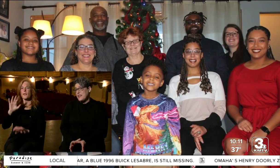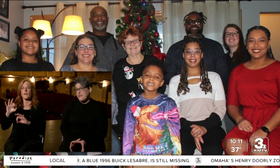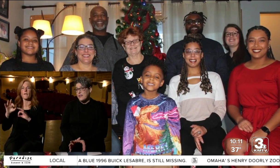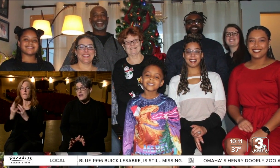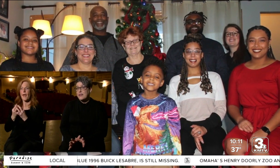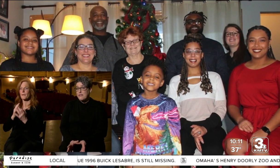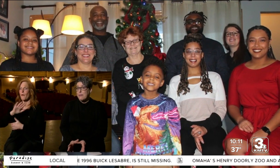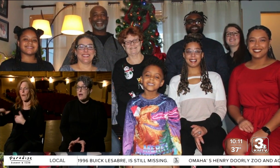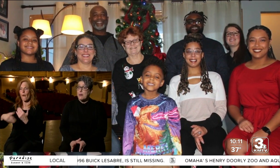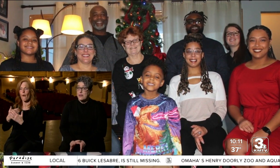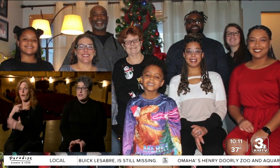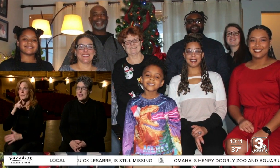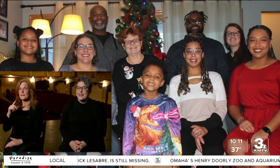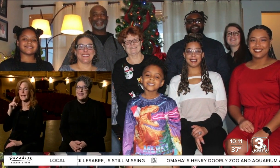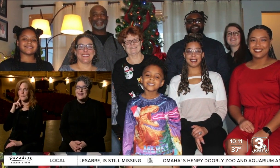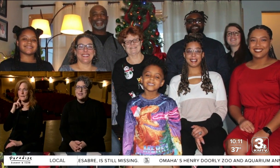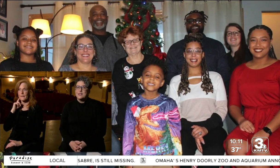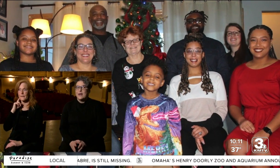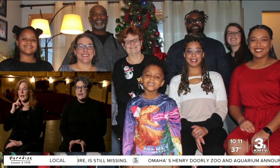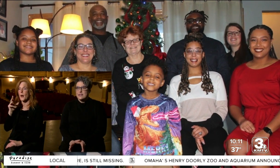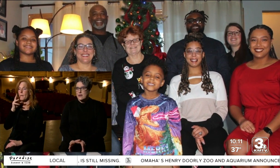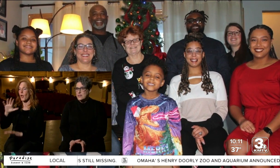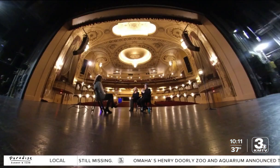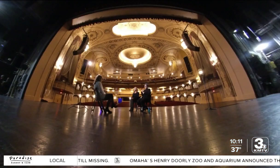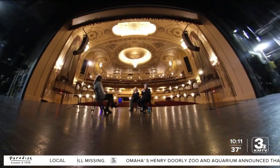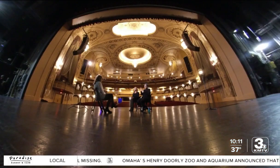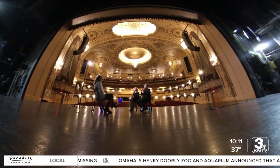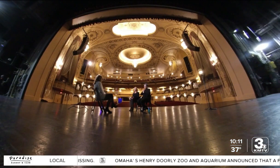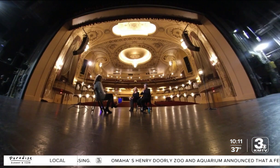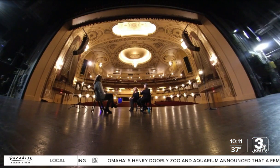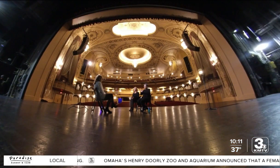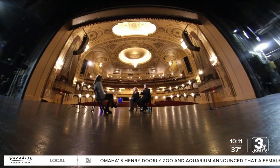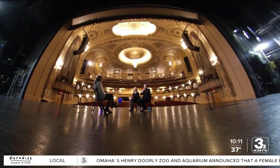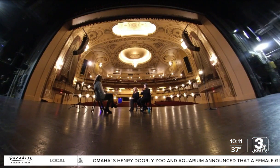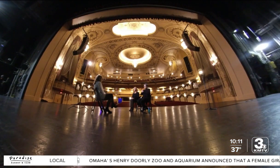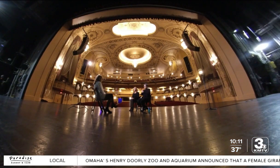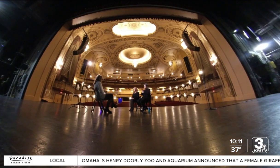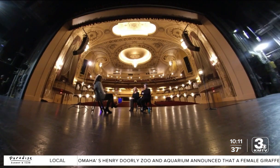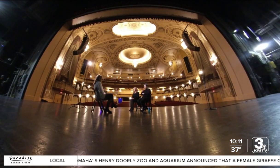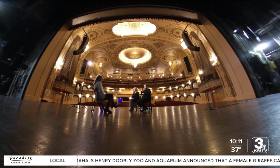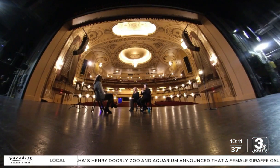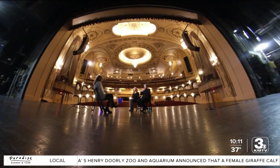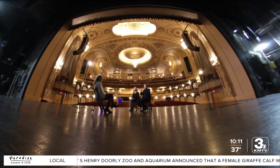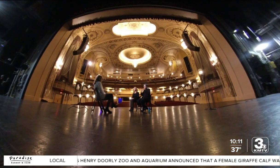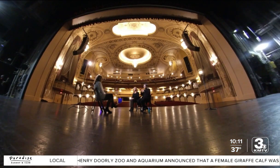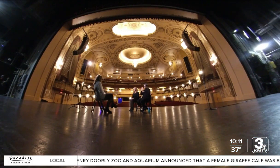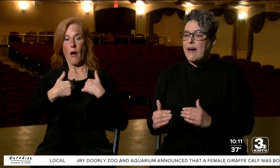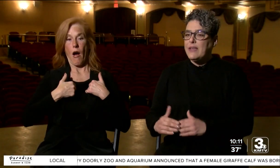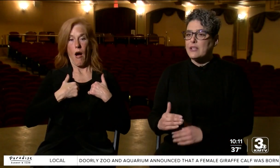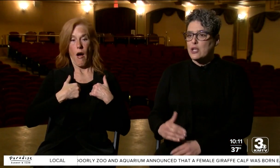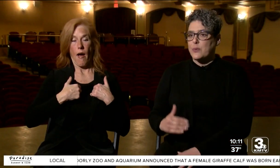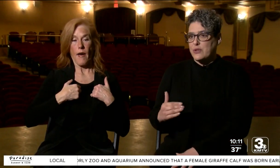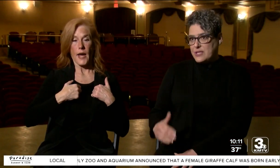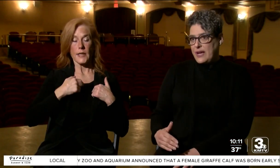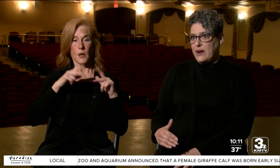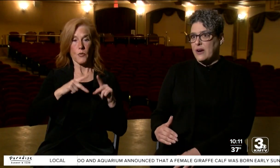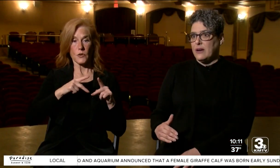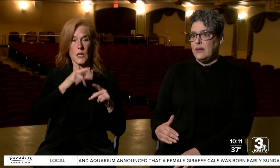of deaf family on my mother's side. Pamela remembers historic moments where an interpreter wasn't there. Having interpreters there